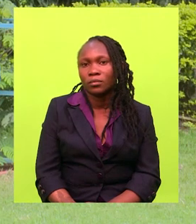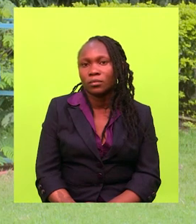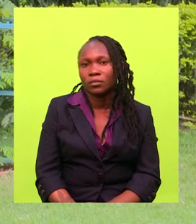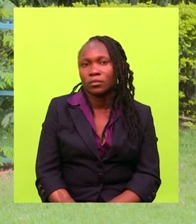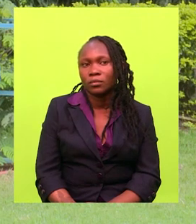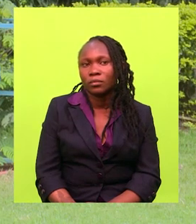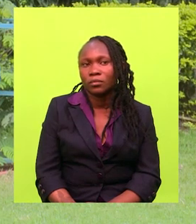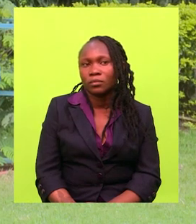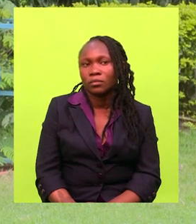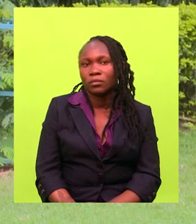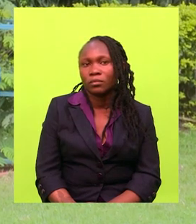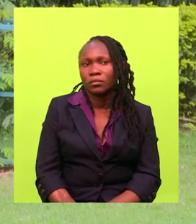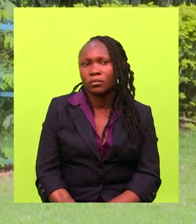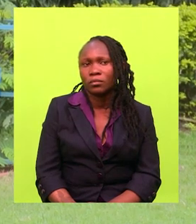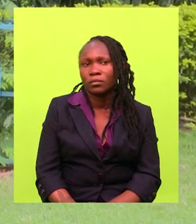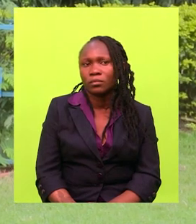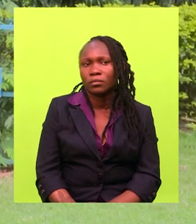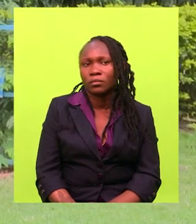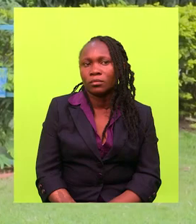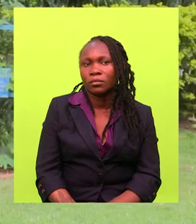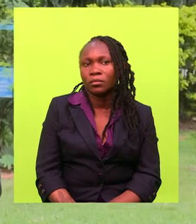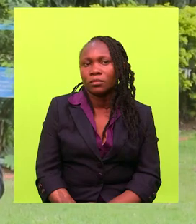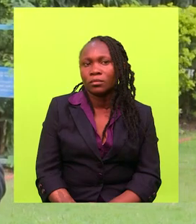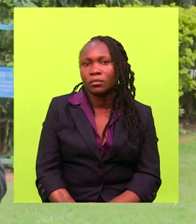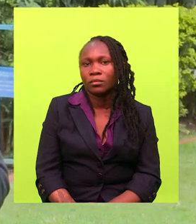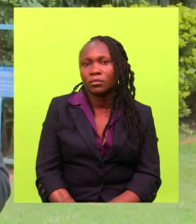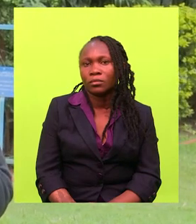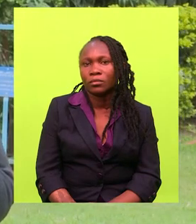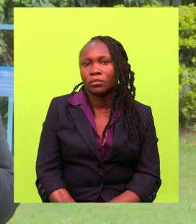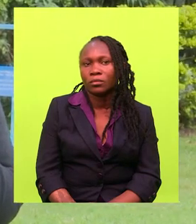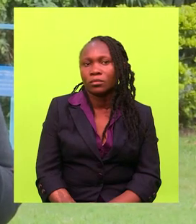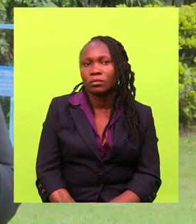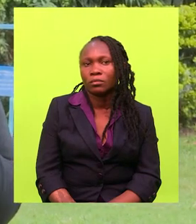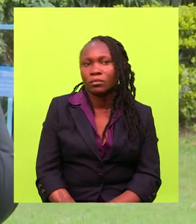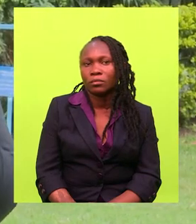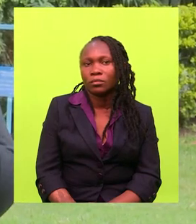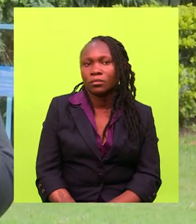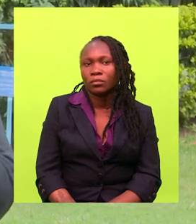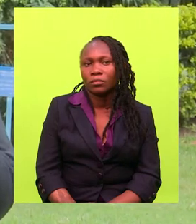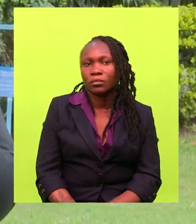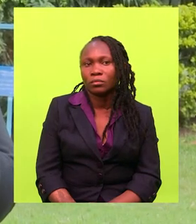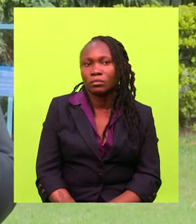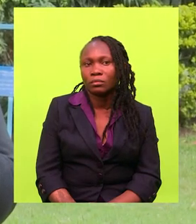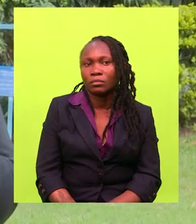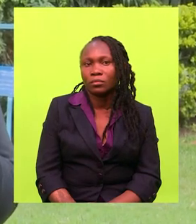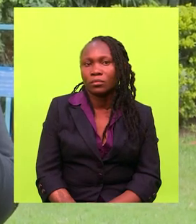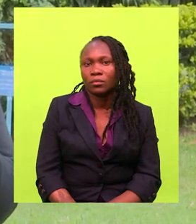What I try to mean by that, when I joined in with my first degree, that time it was